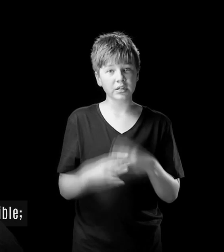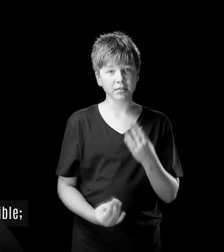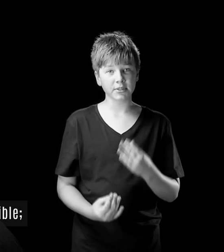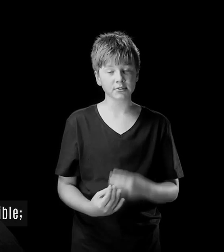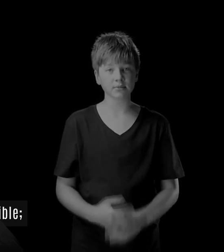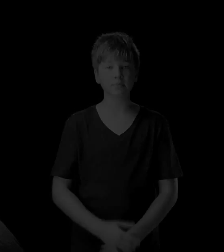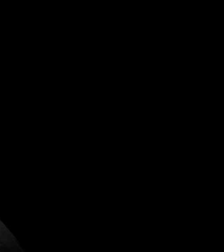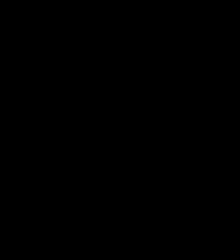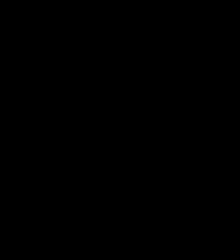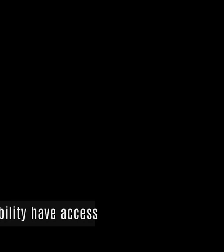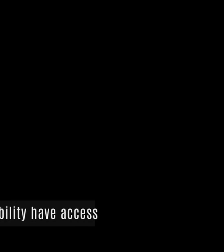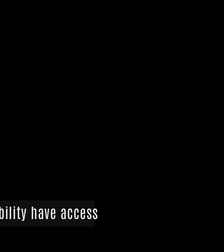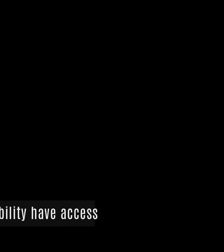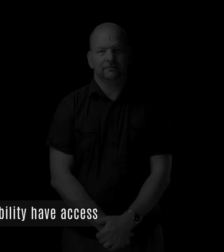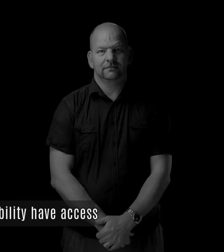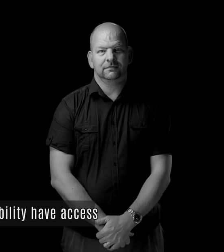as possible.